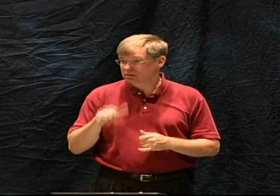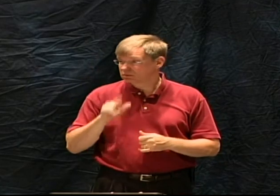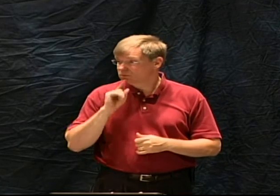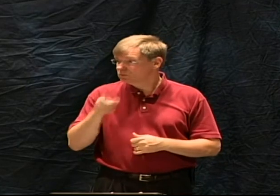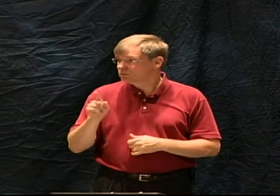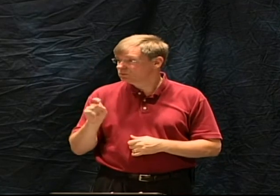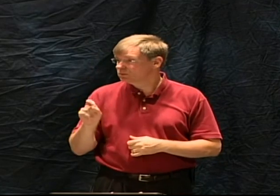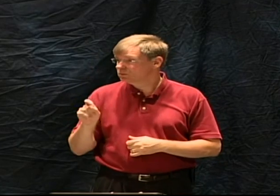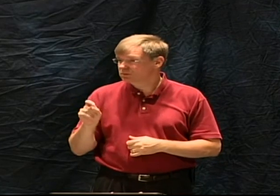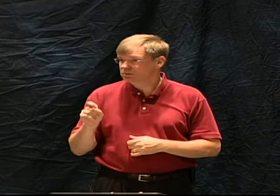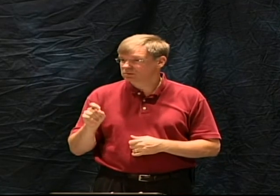fable